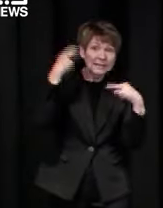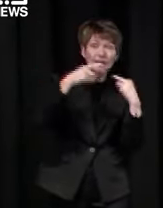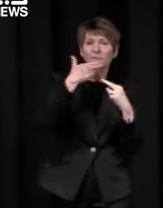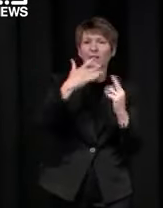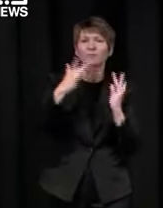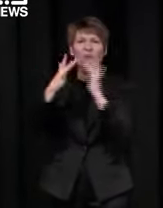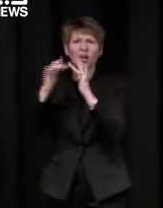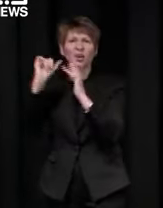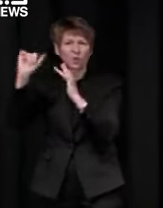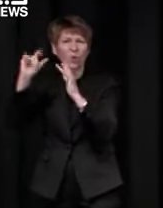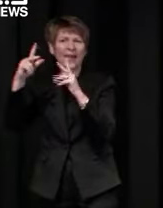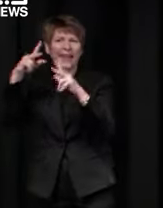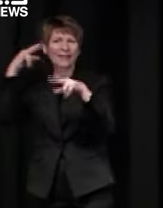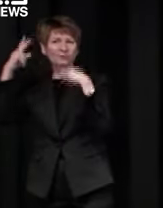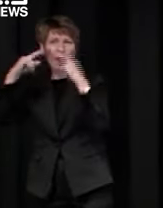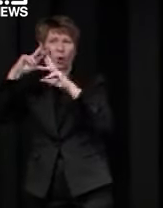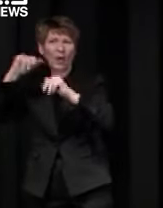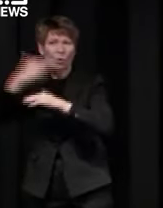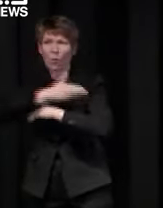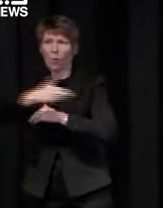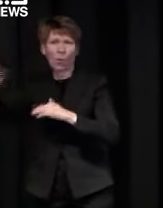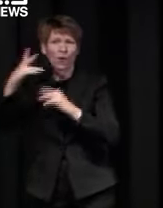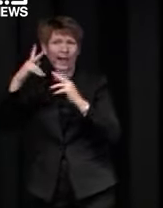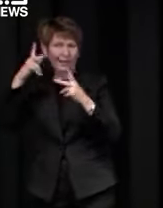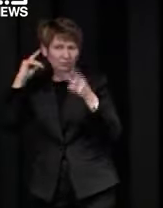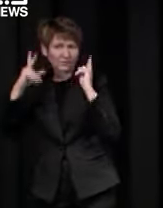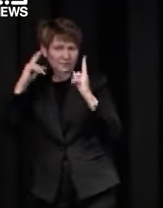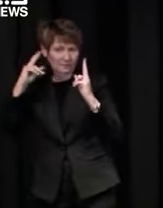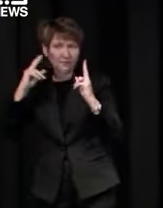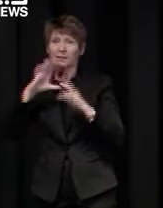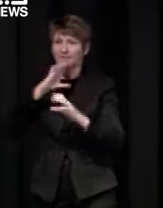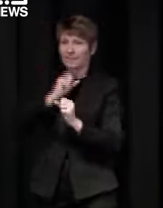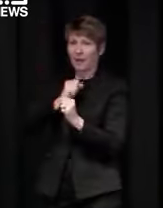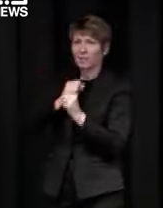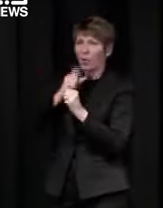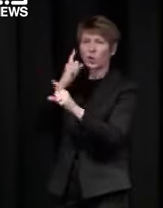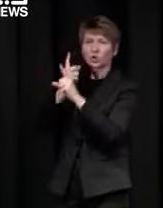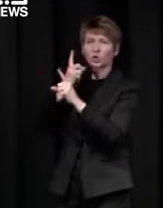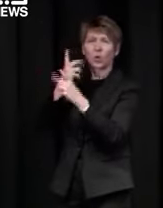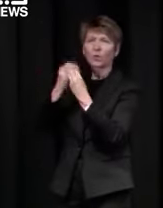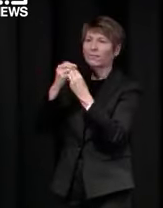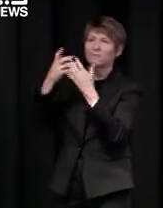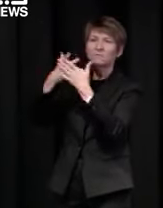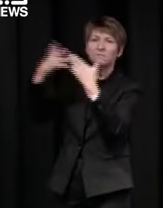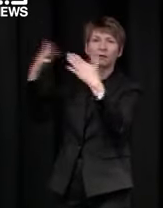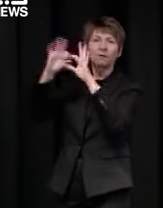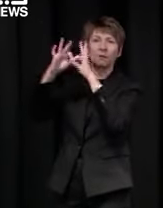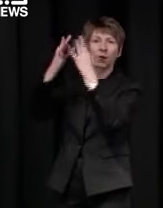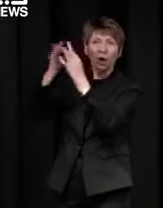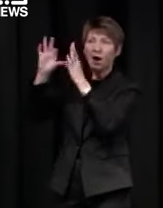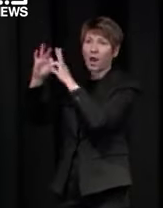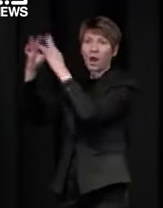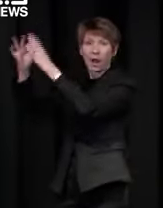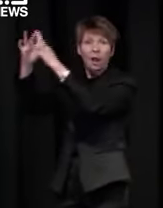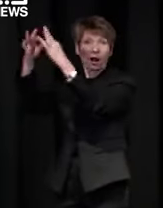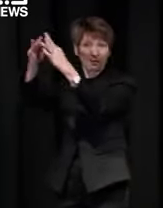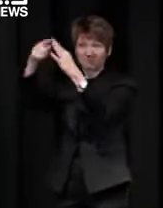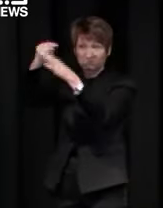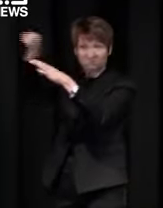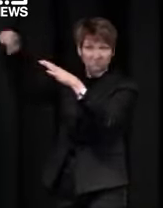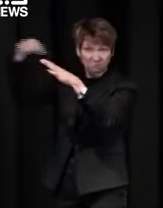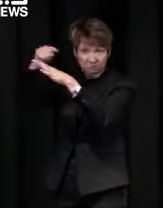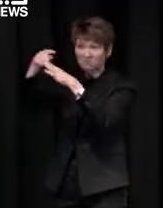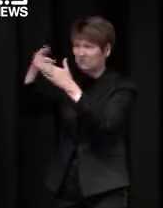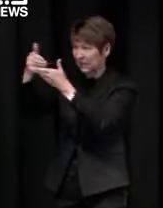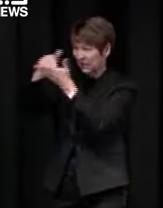will be talking to those peak bodies to help us select the venues